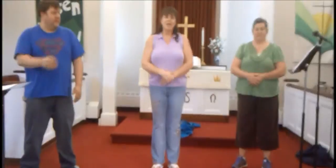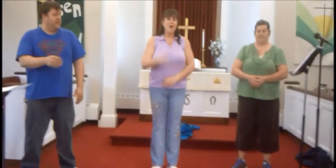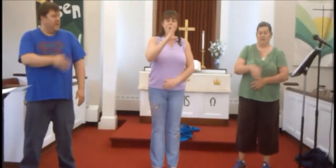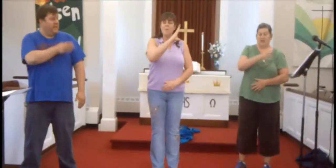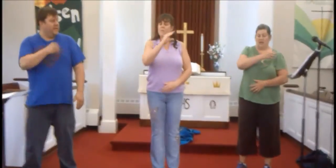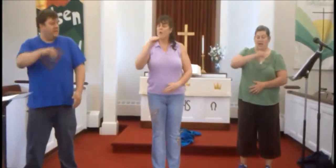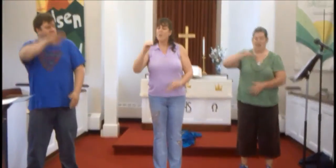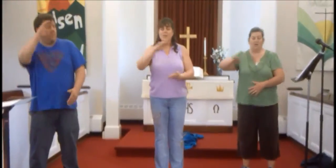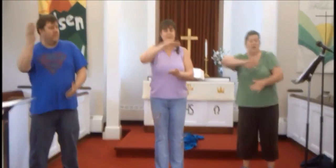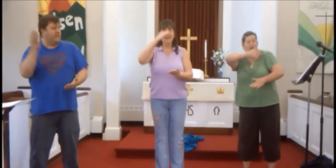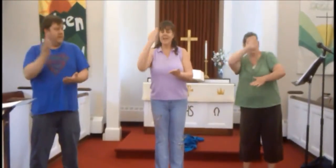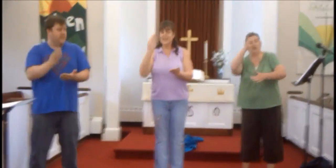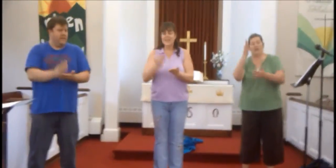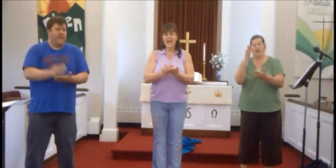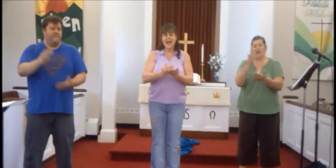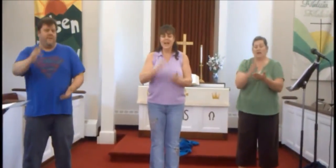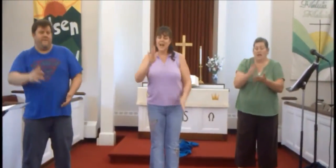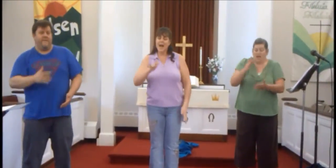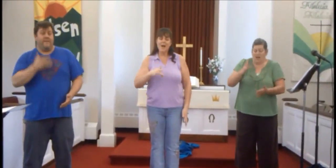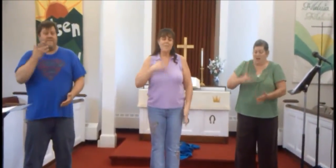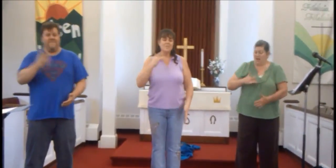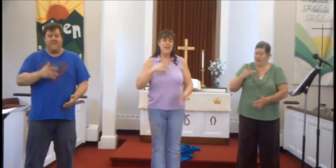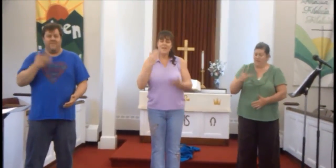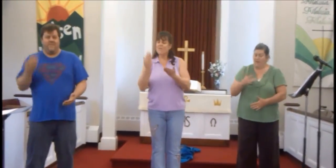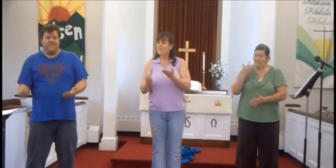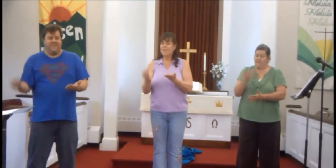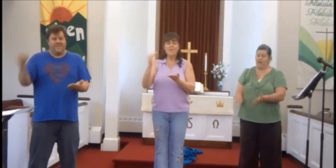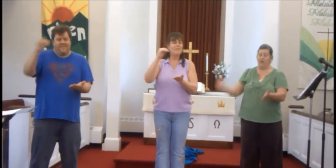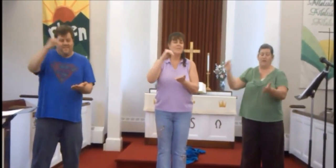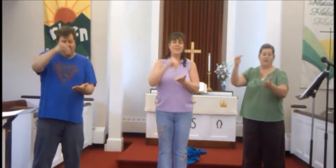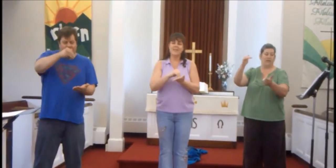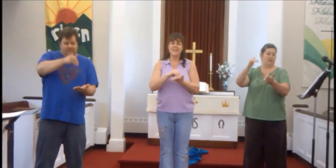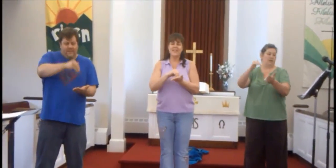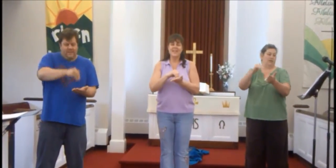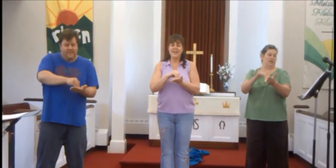and broken like I'm never gonna heal,